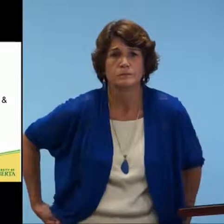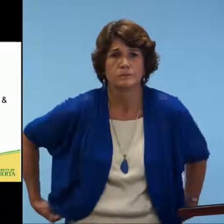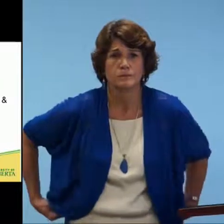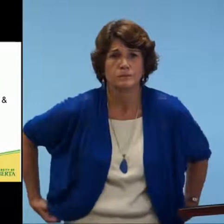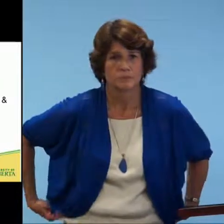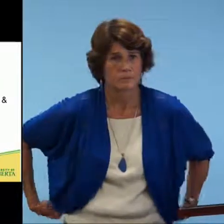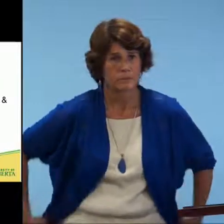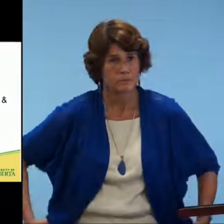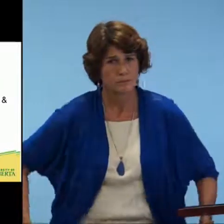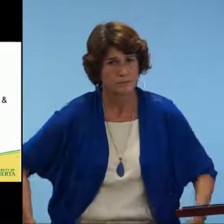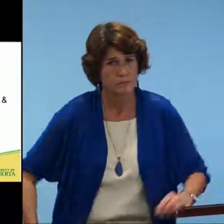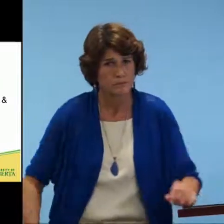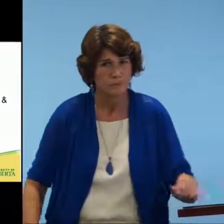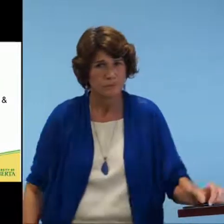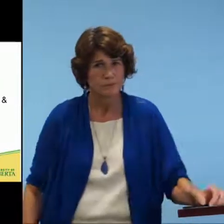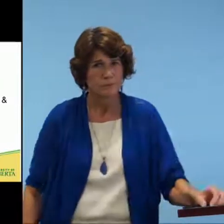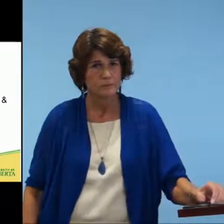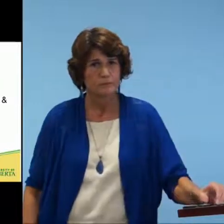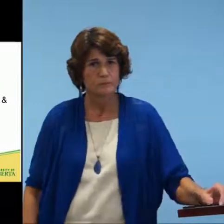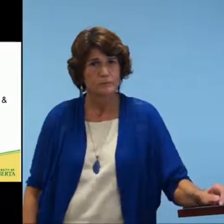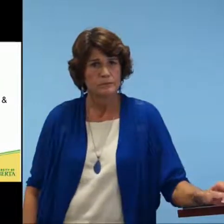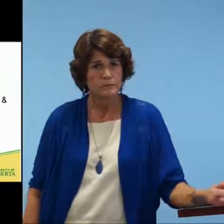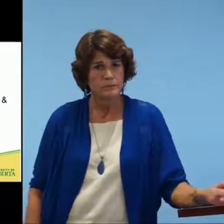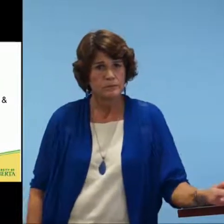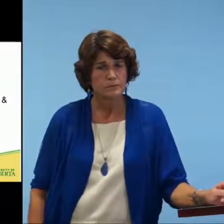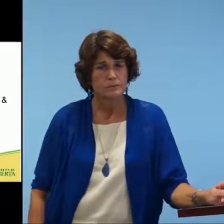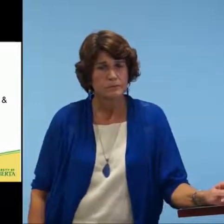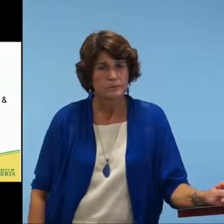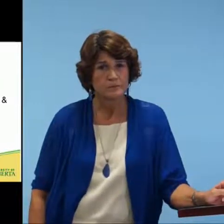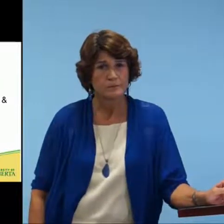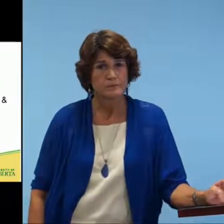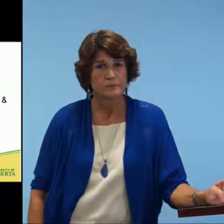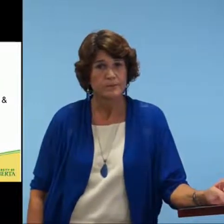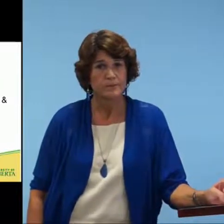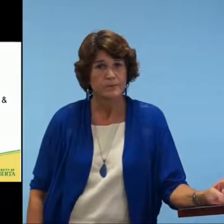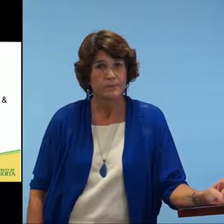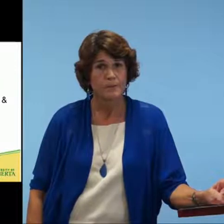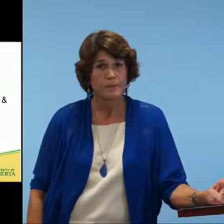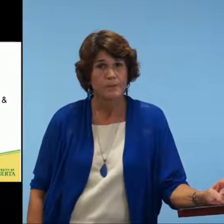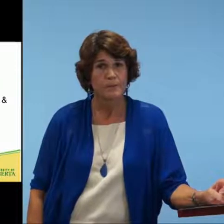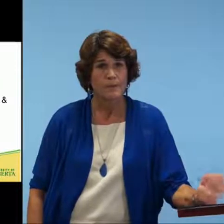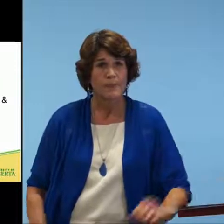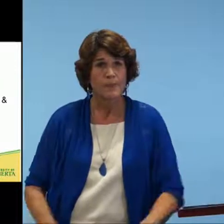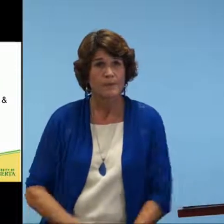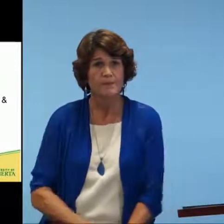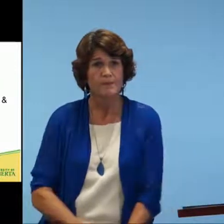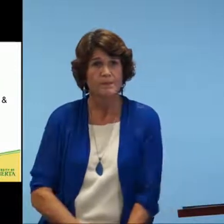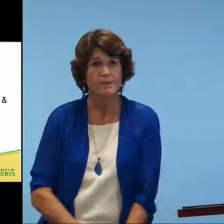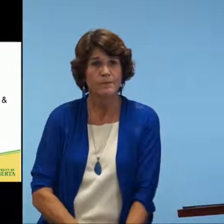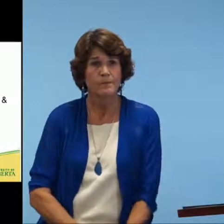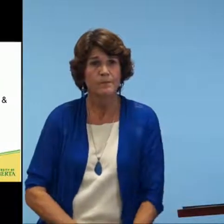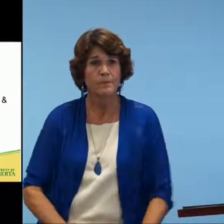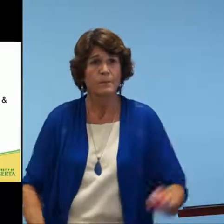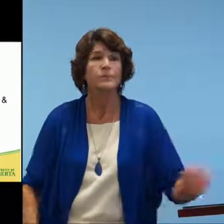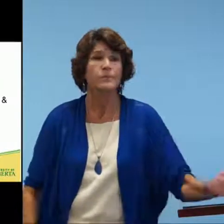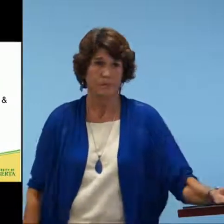So you talked about the apps at the University of Alberta is preparing.